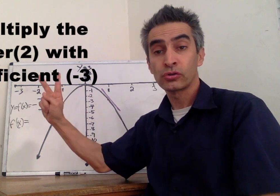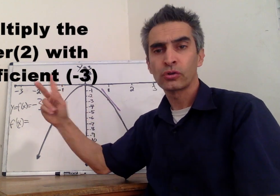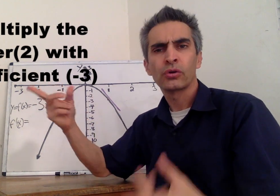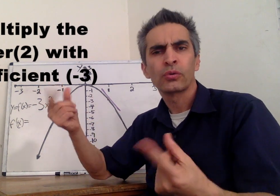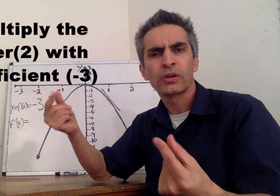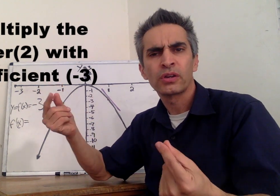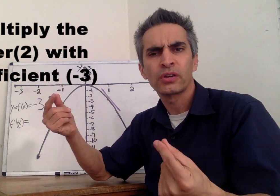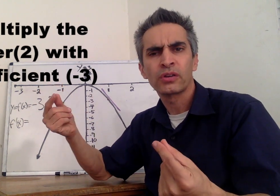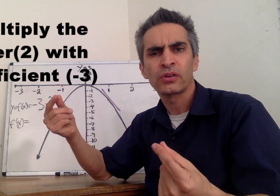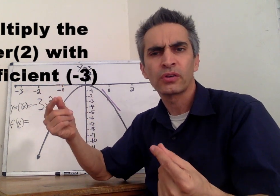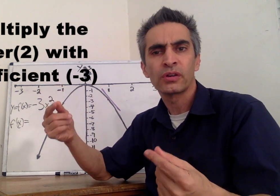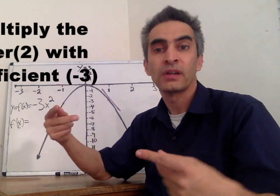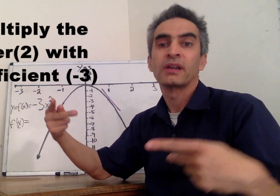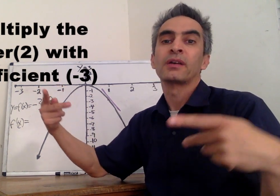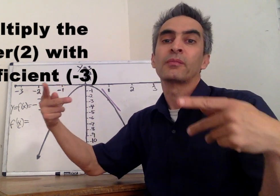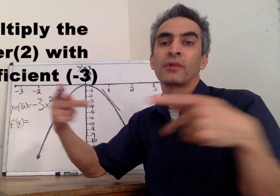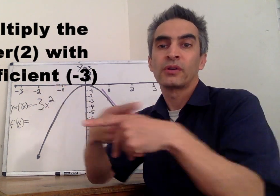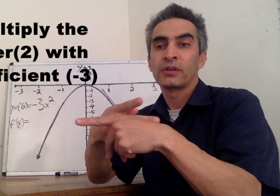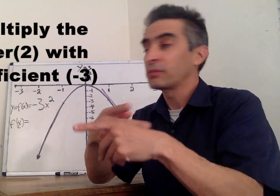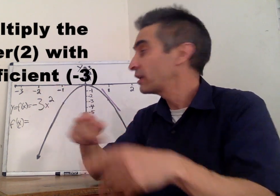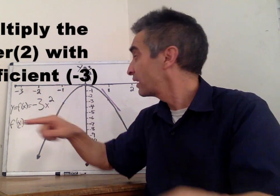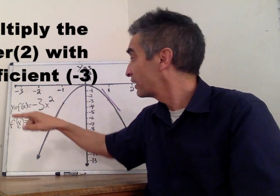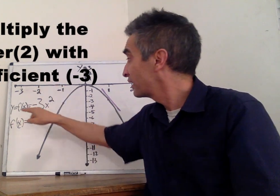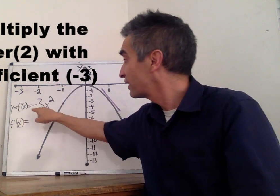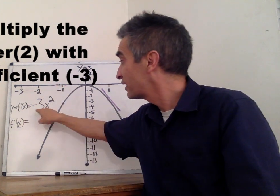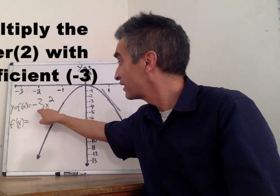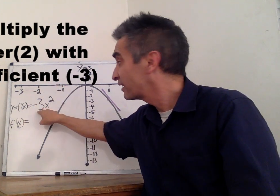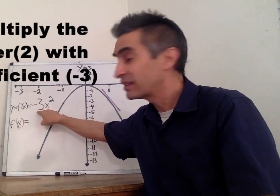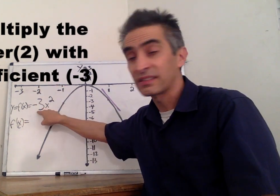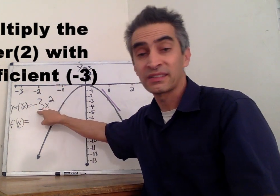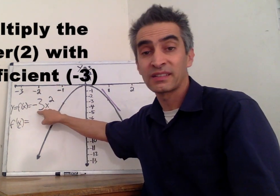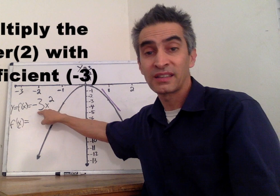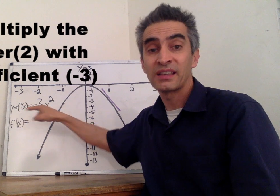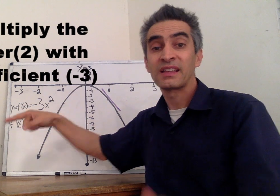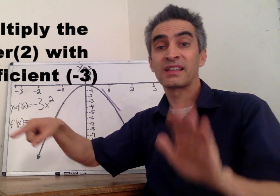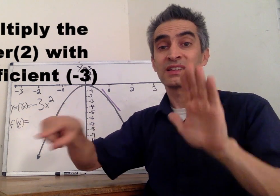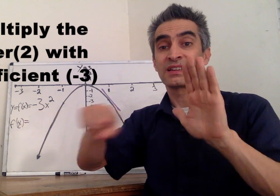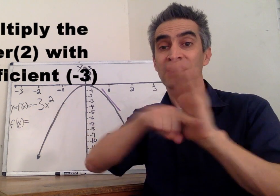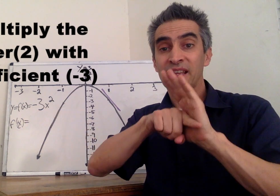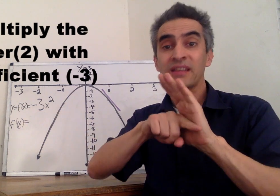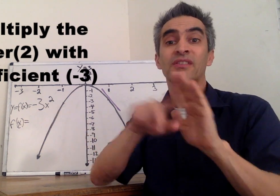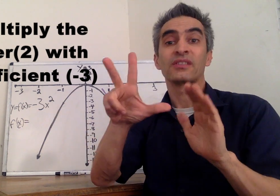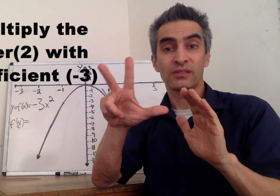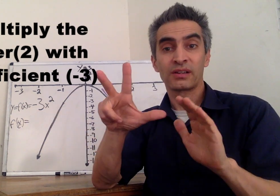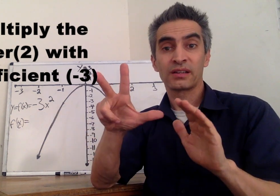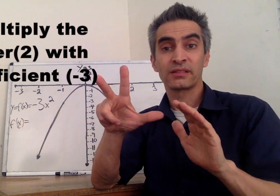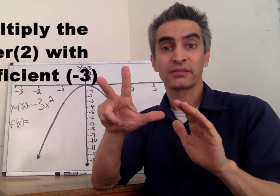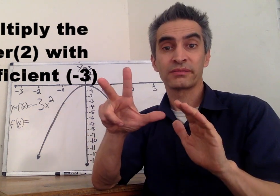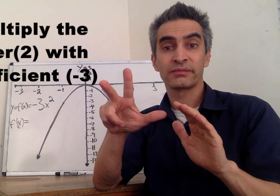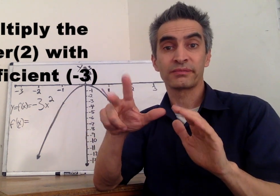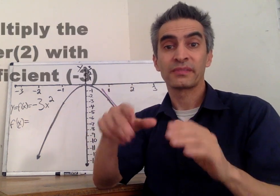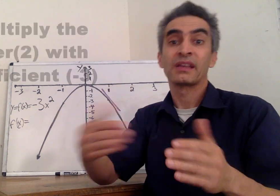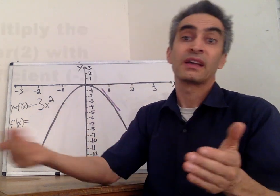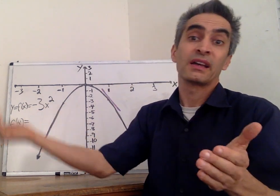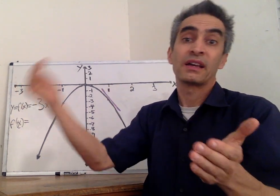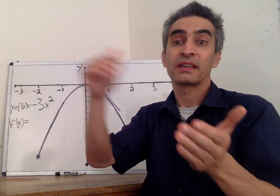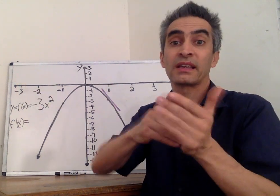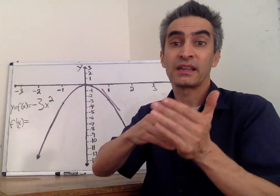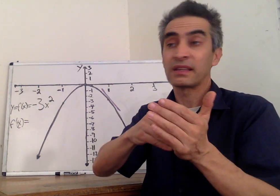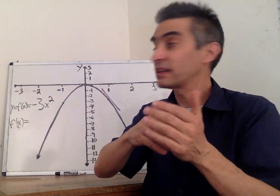the power 2 with the coefficient negative 3. Again,